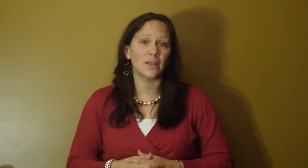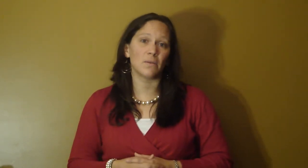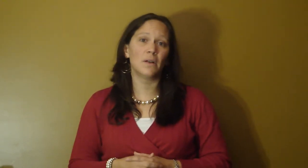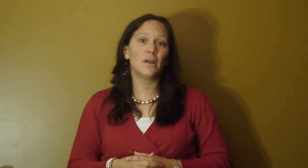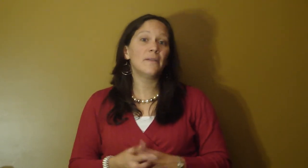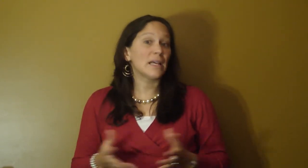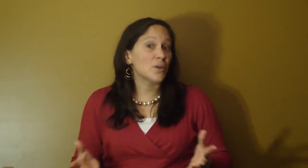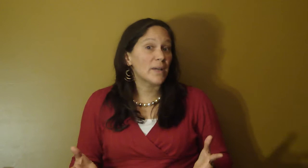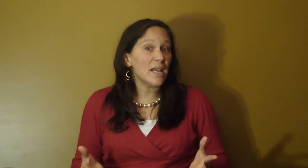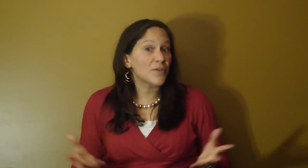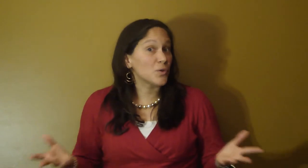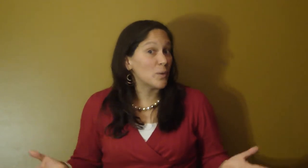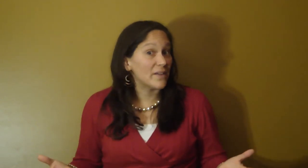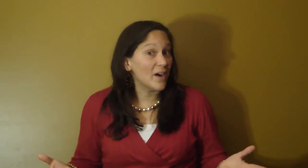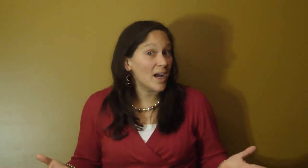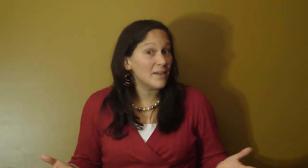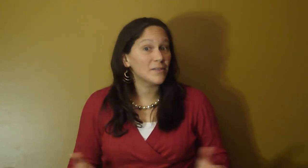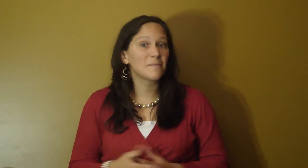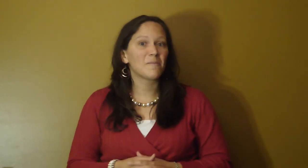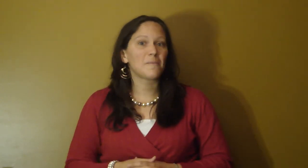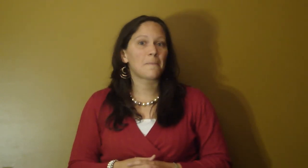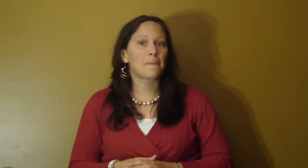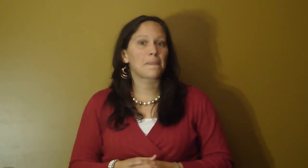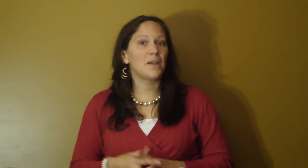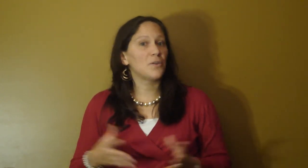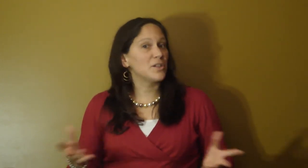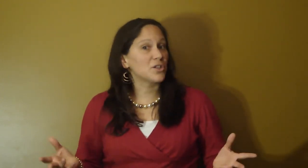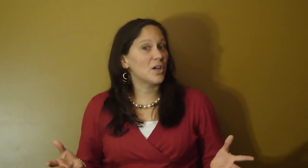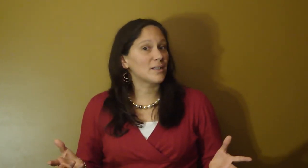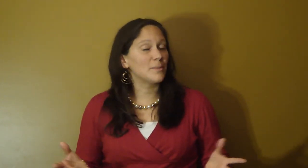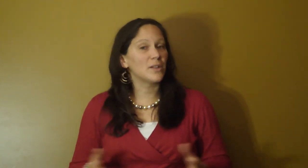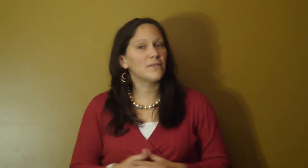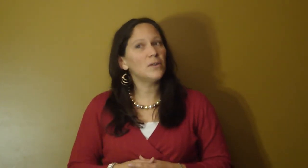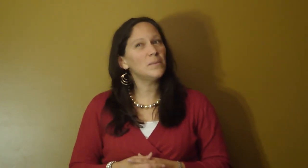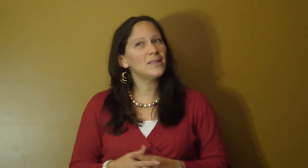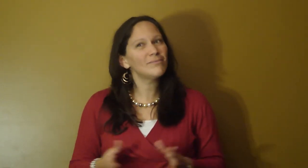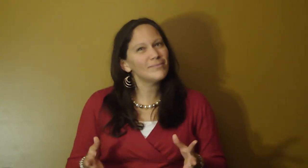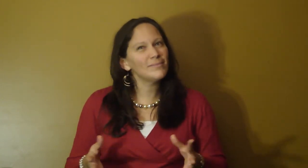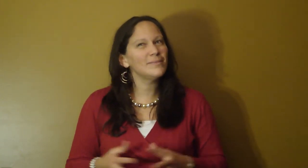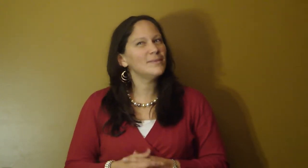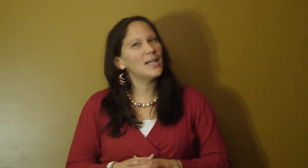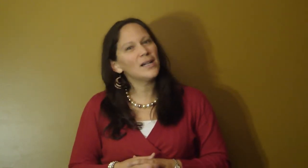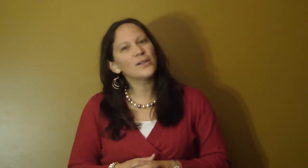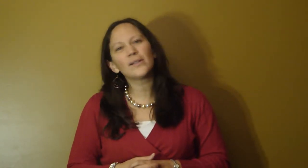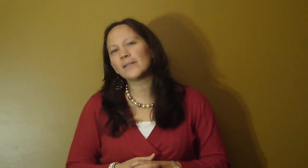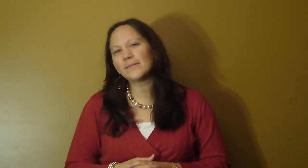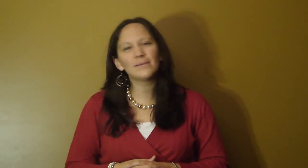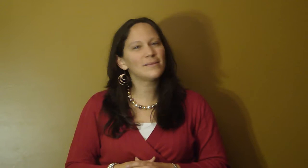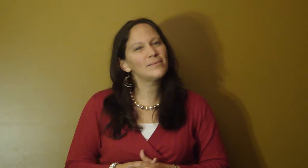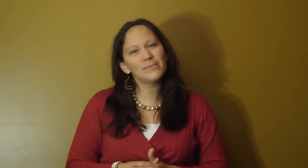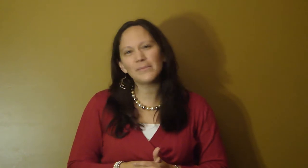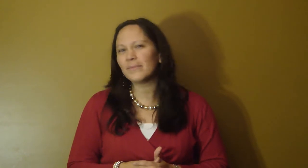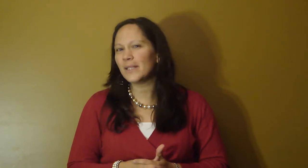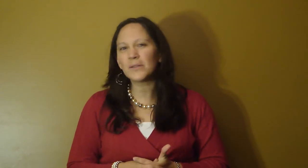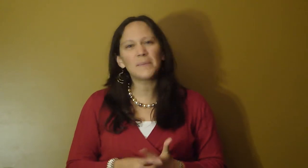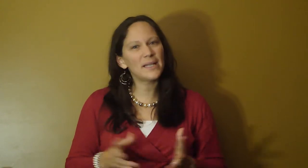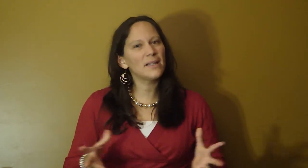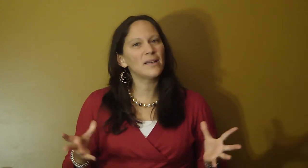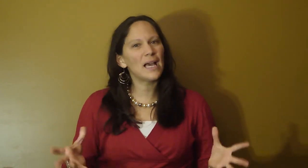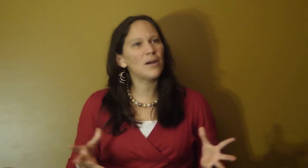you. That's okay if they're twenty-five. And you can just talk to them on the phone. But younger, you know, depending on how